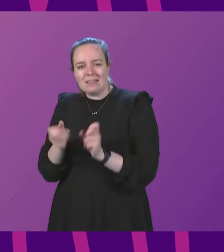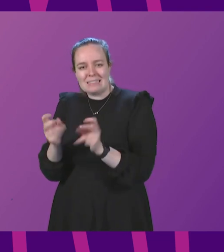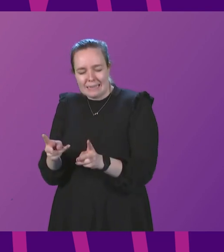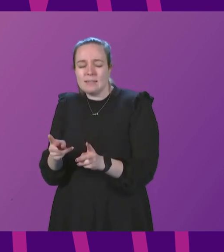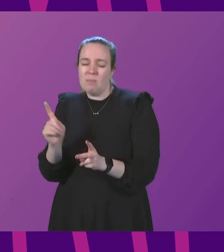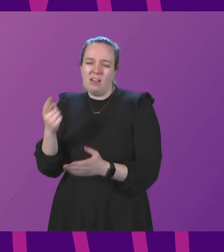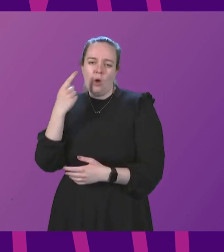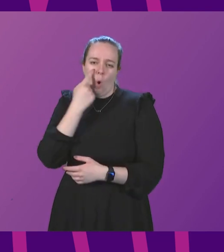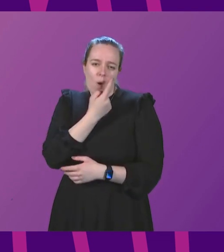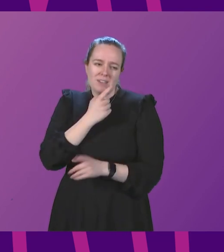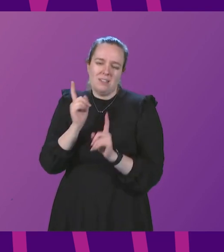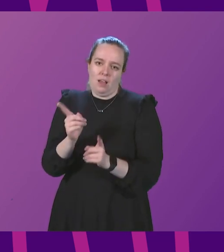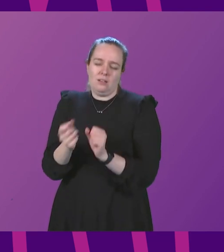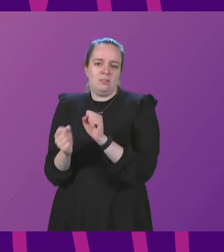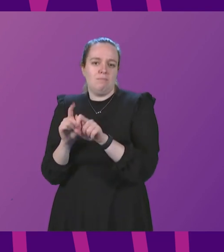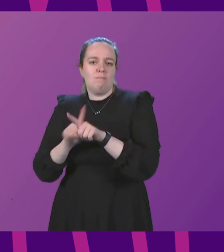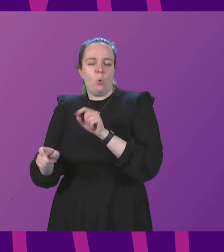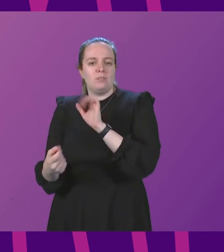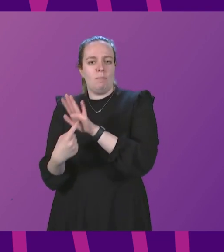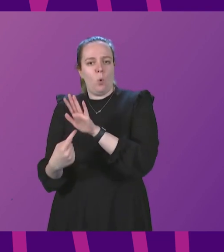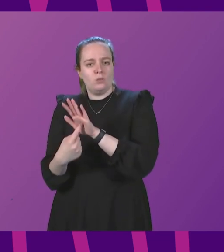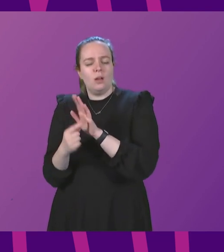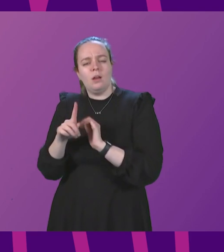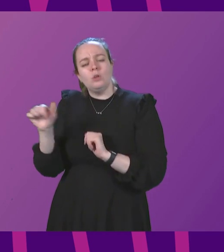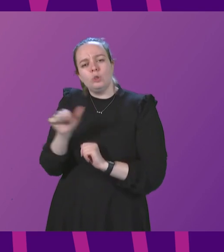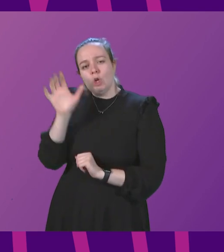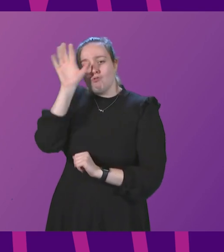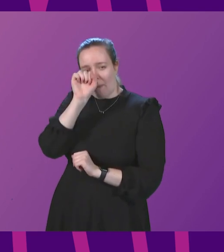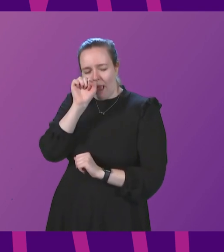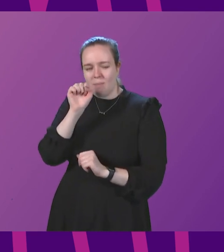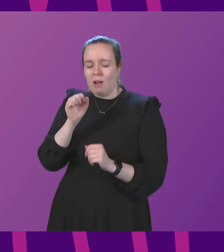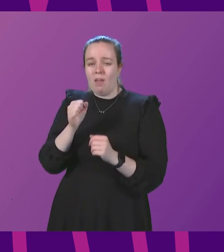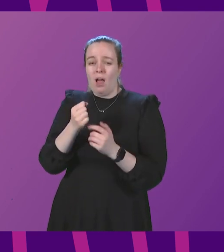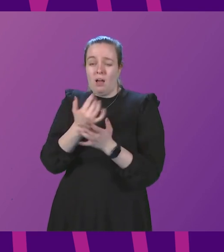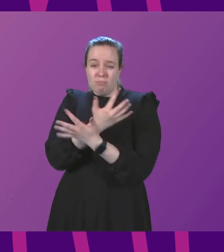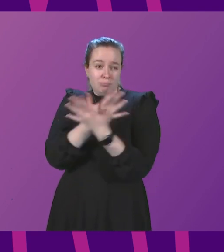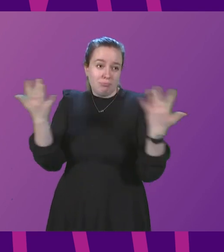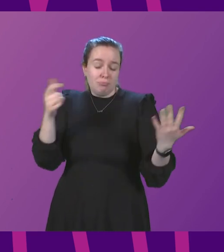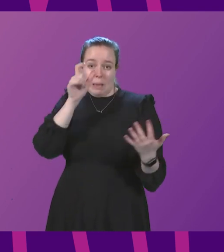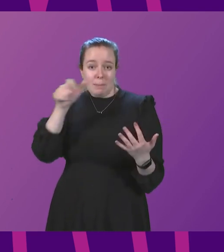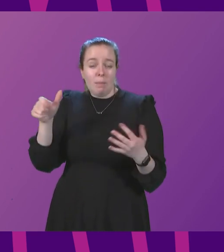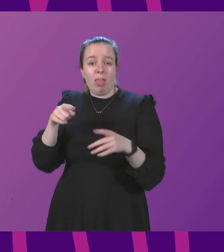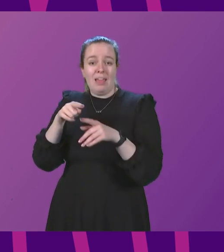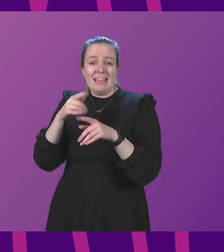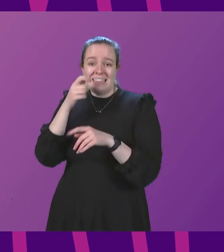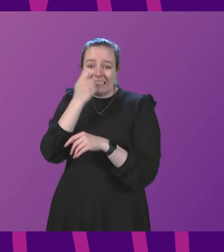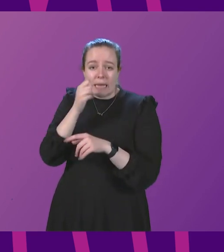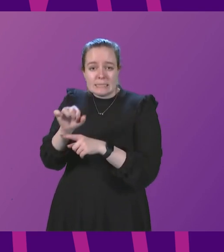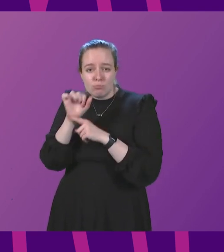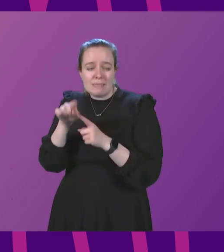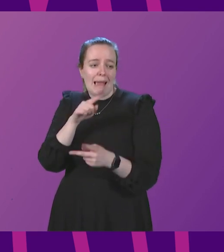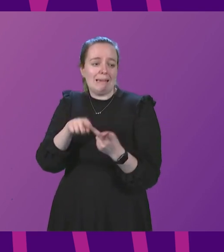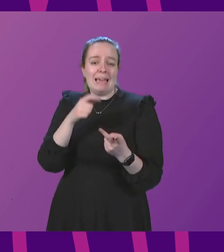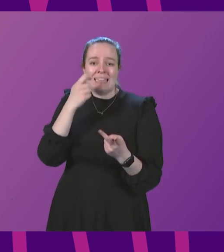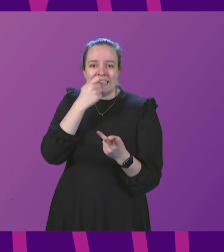are obviously the most important. But we should also remember that hundreds of people in Test and Protect, at testing